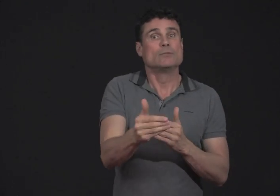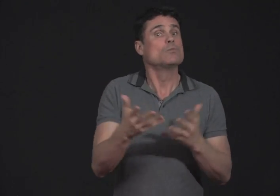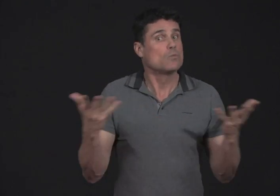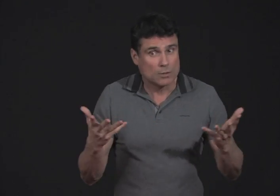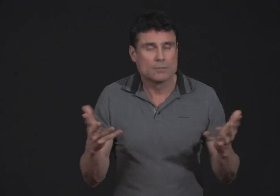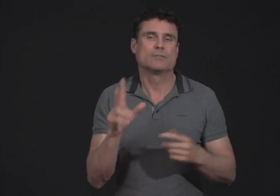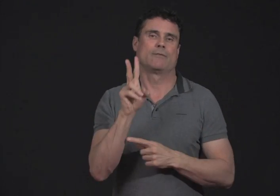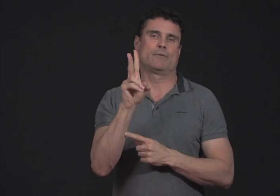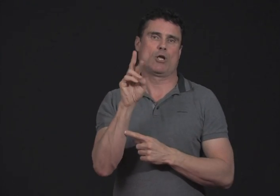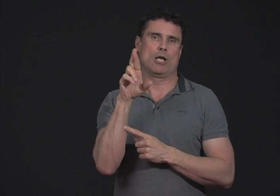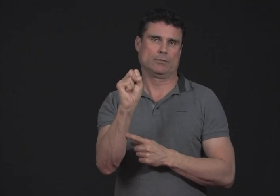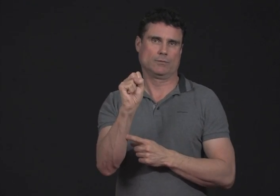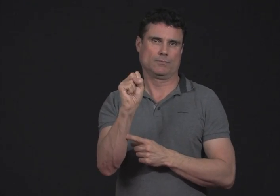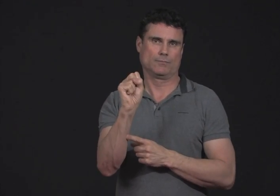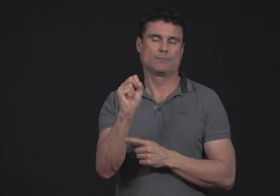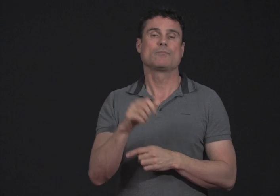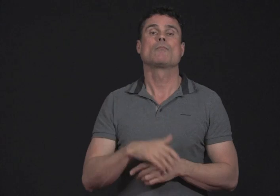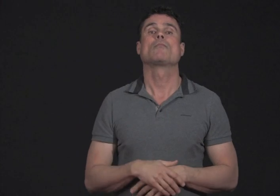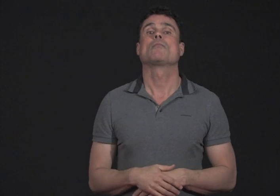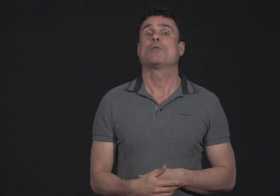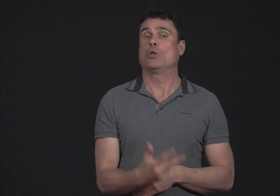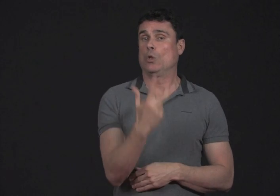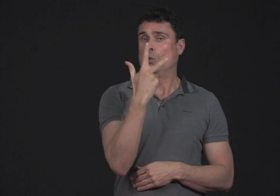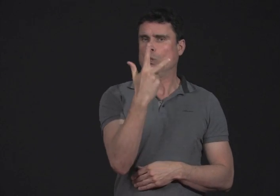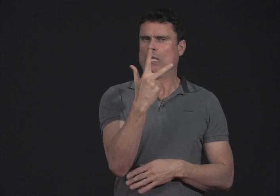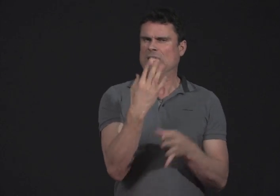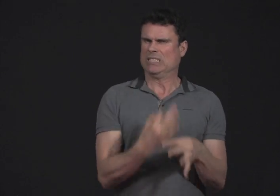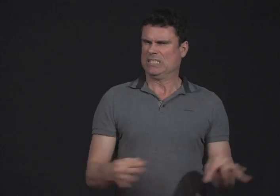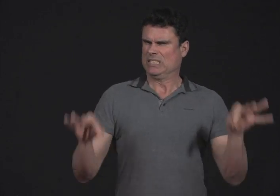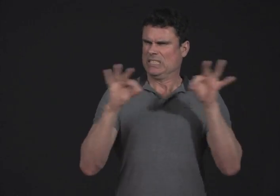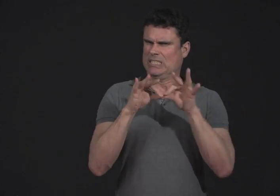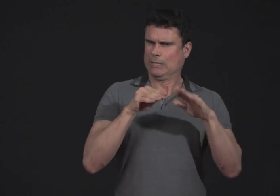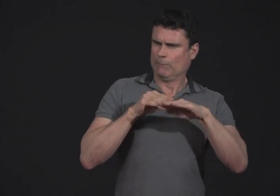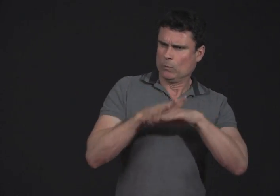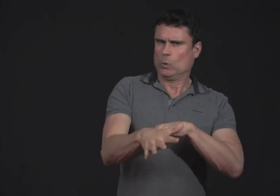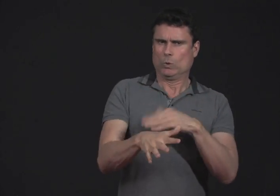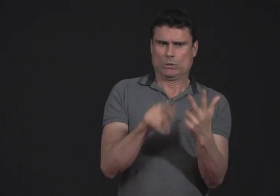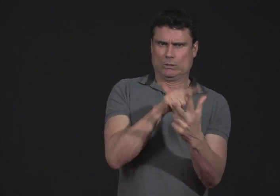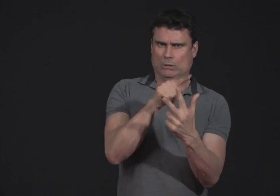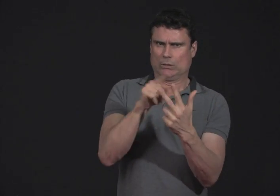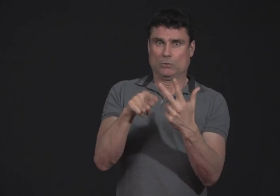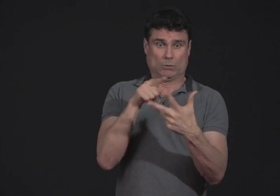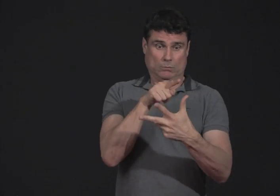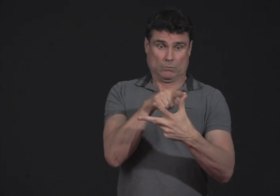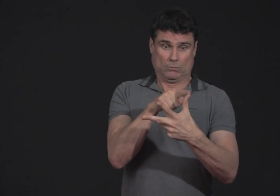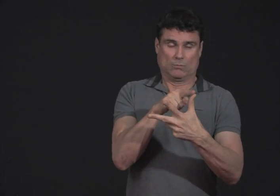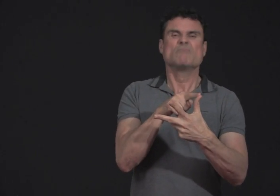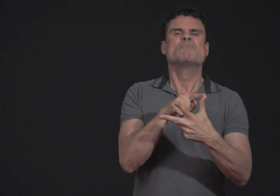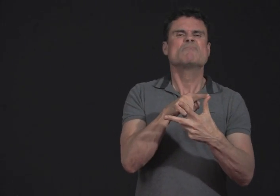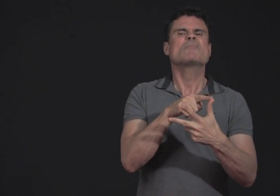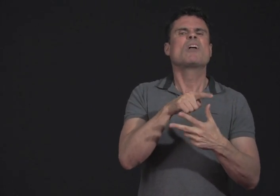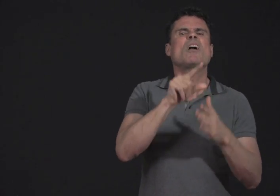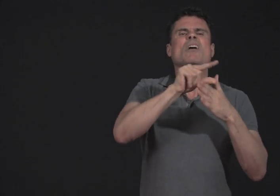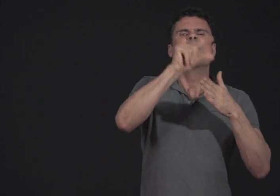updated, we'll be able to address video relay services. There are three critical groups we have to have involved.